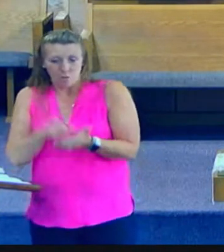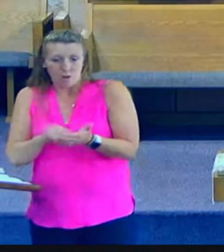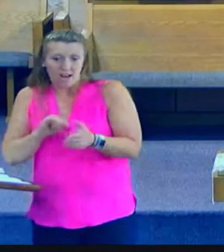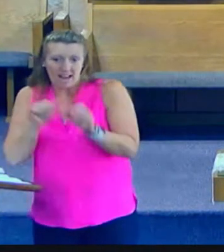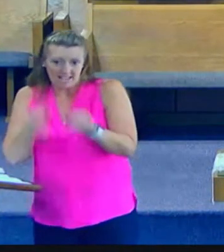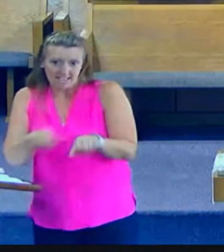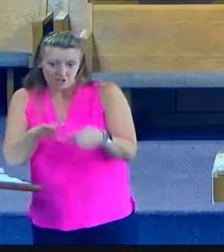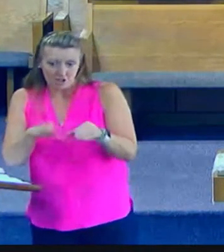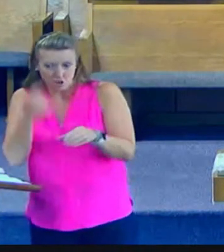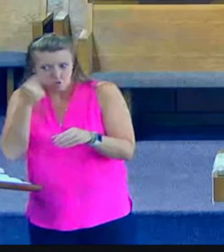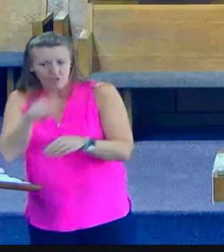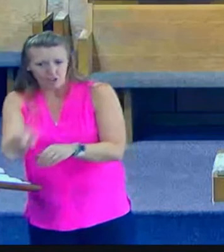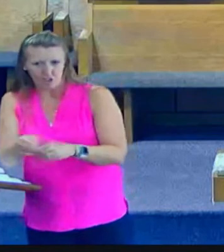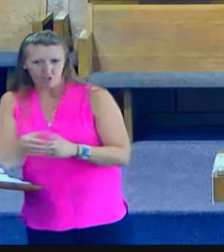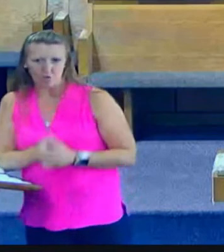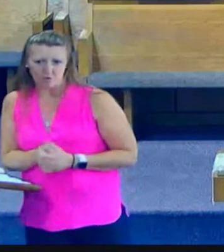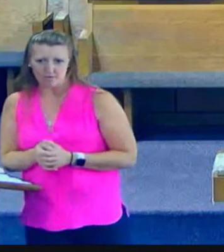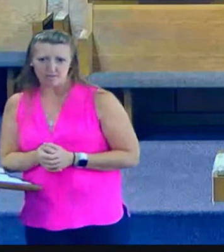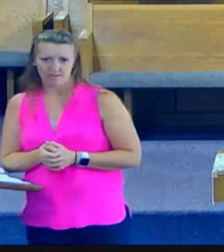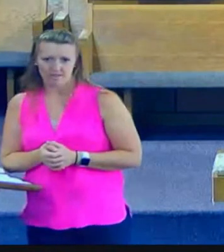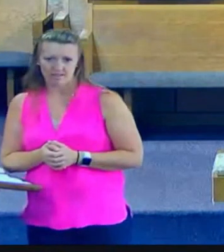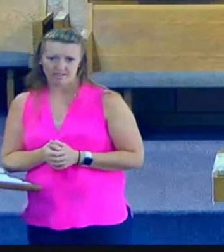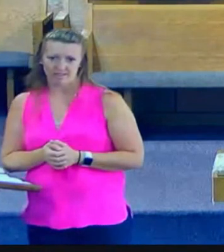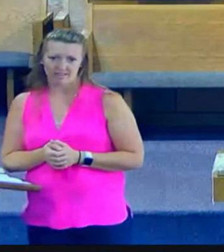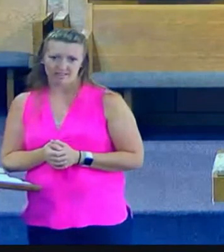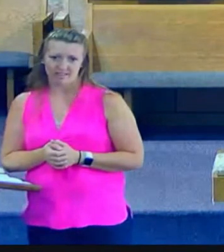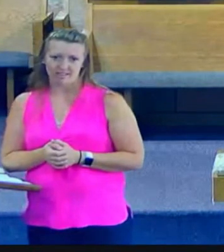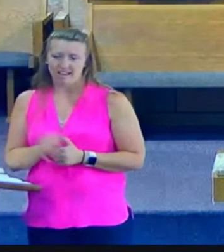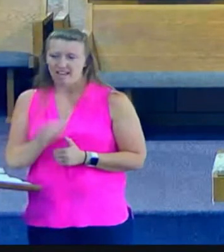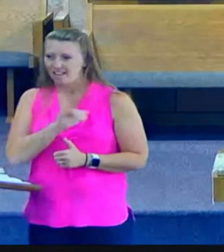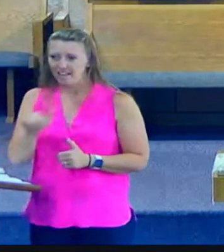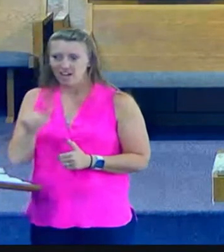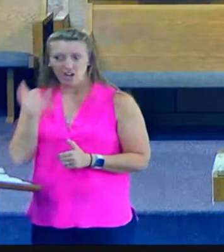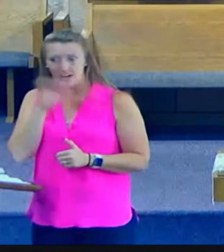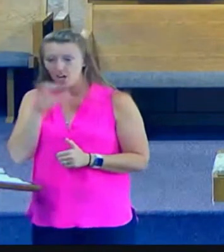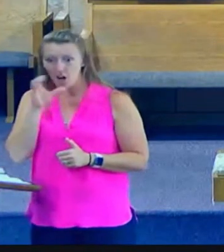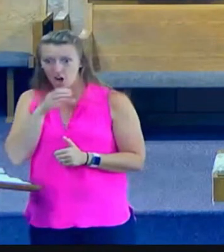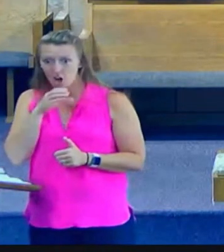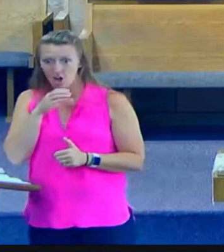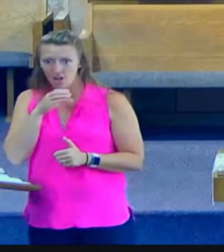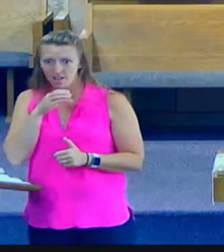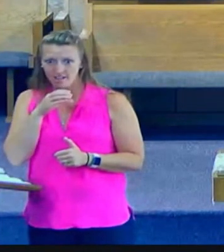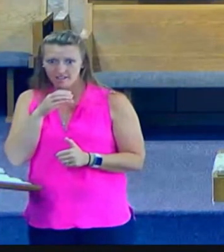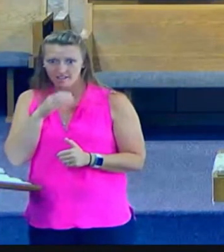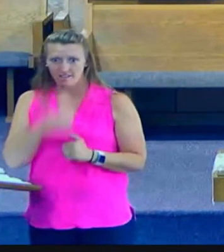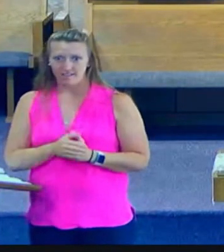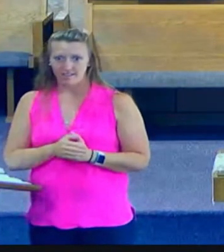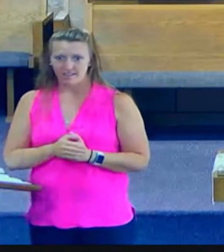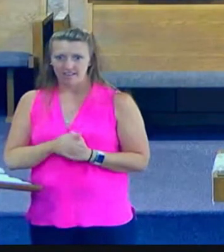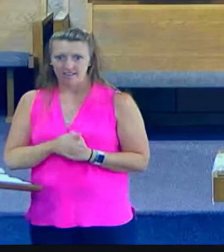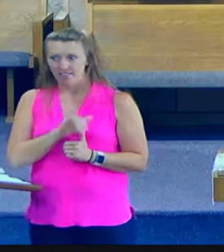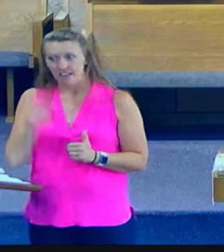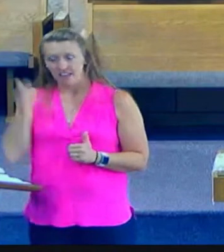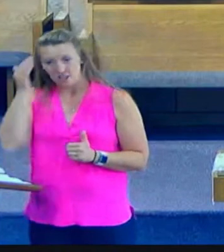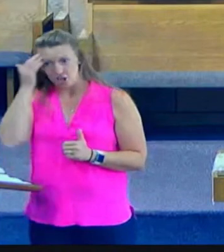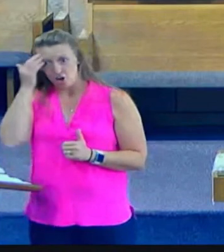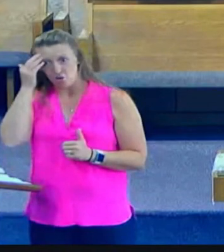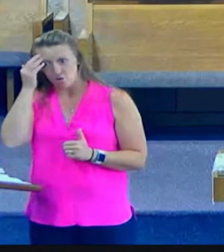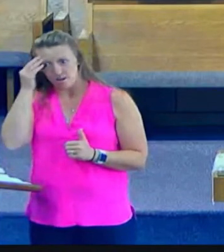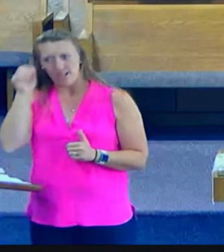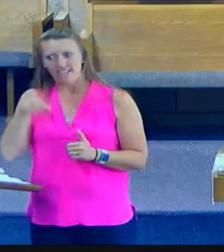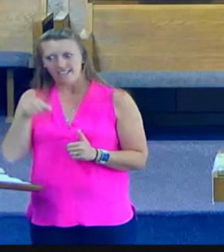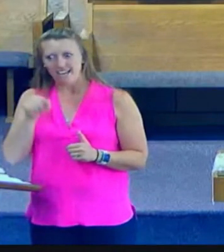hear Jesus words they're so transformed that they give no thought to self they just know others need to